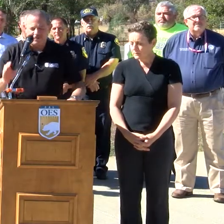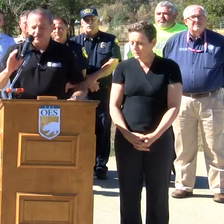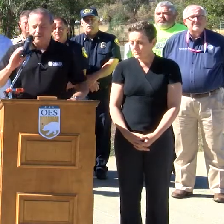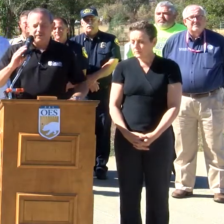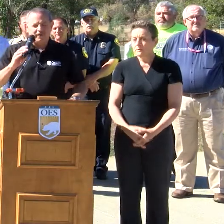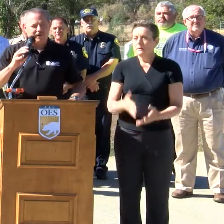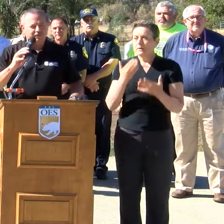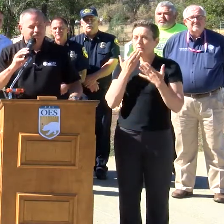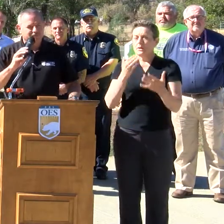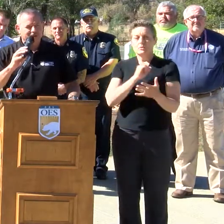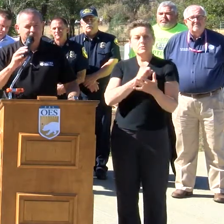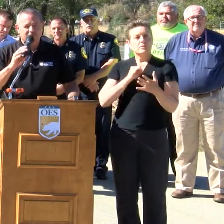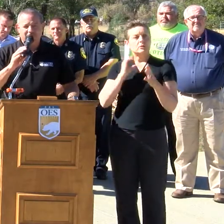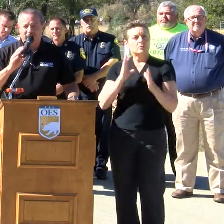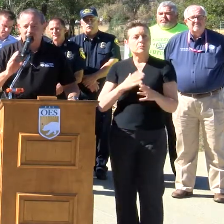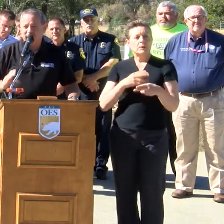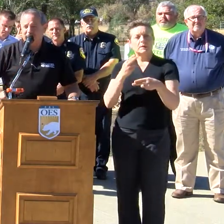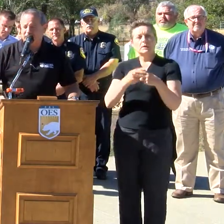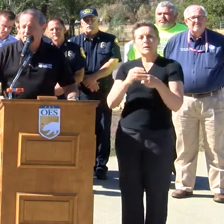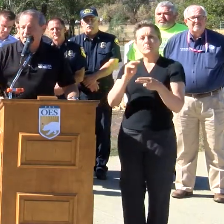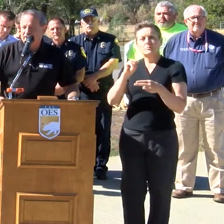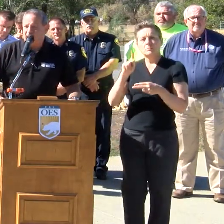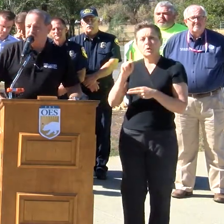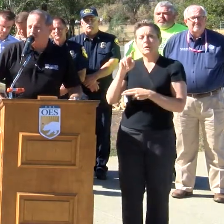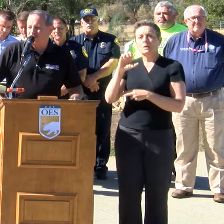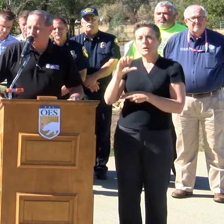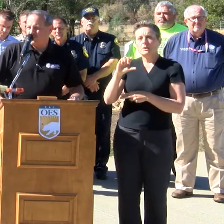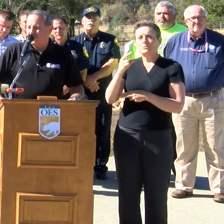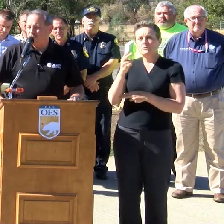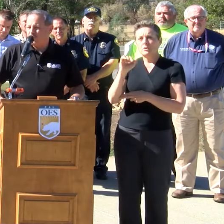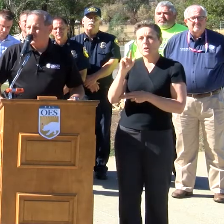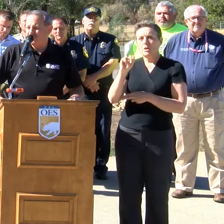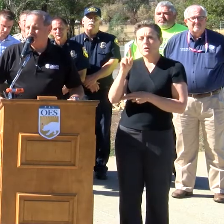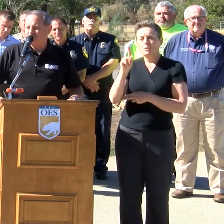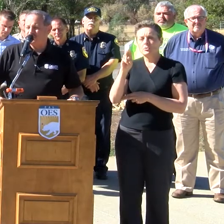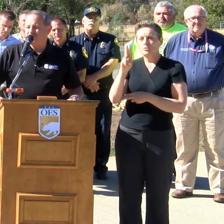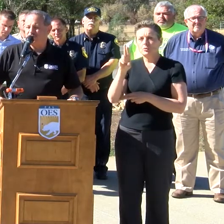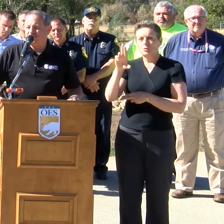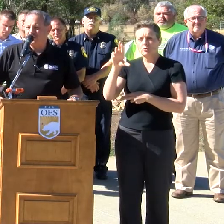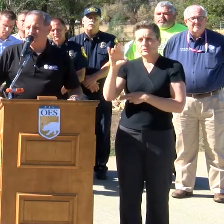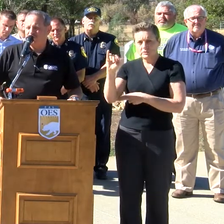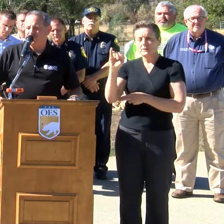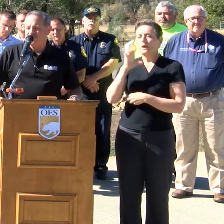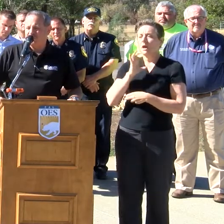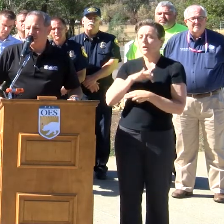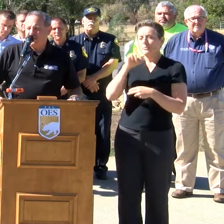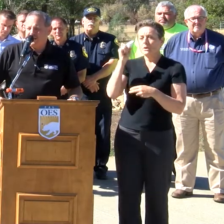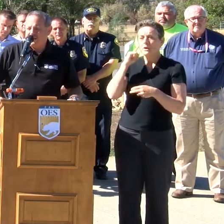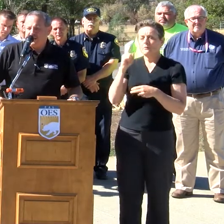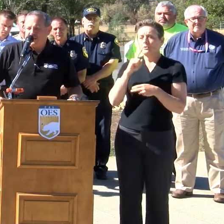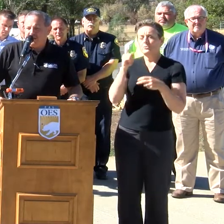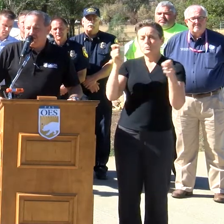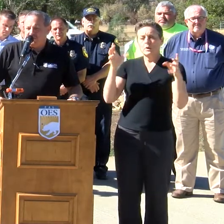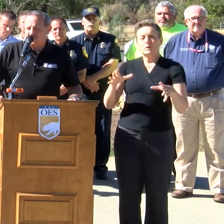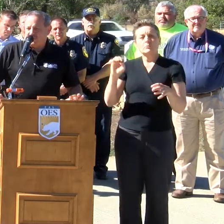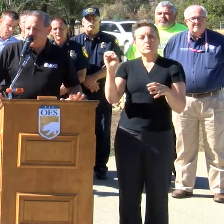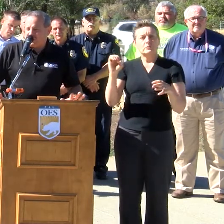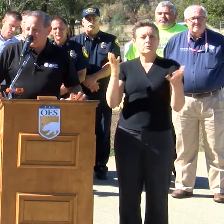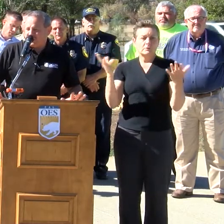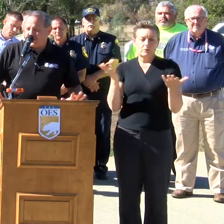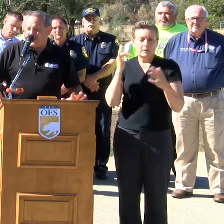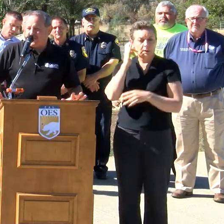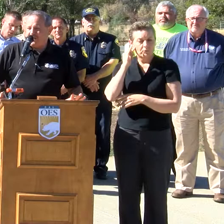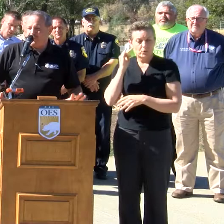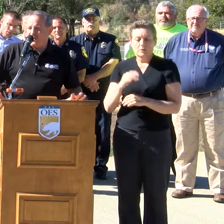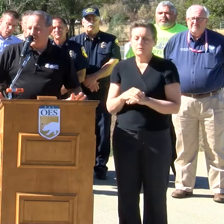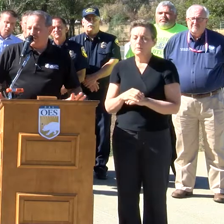Thank you, Senator. My name is Mark Gallarducci. the Governor Brown's Director of Emergency Services here in California. First of all,